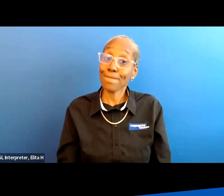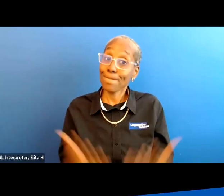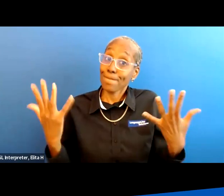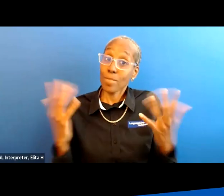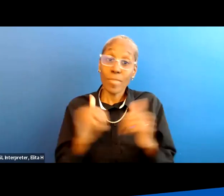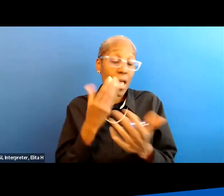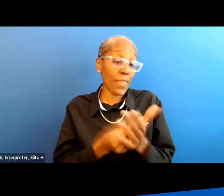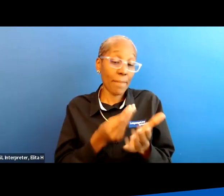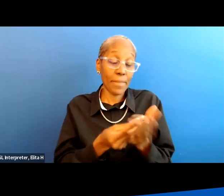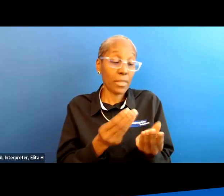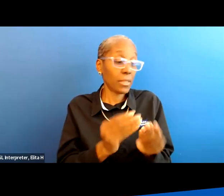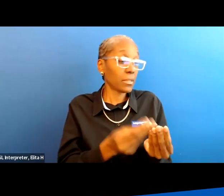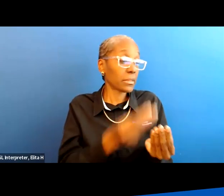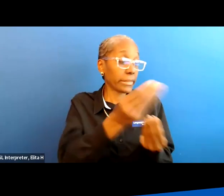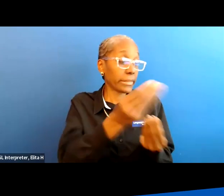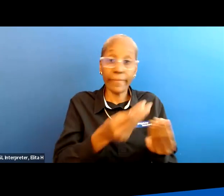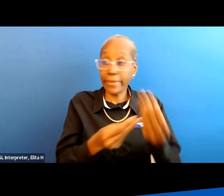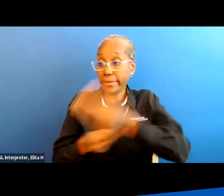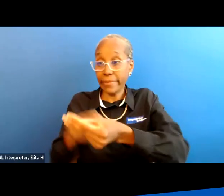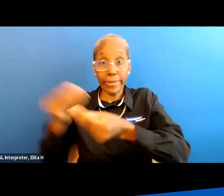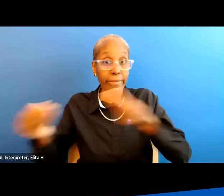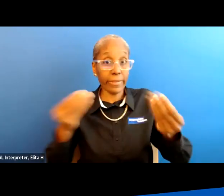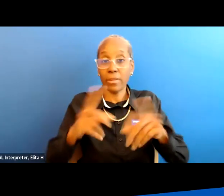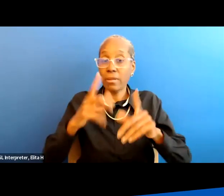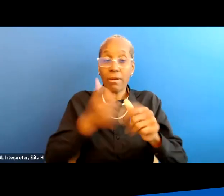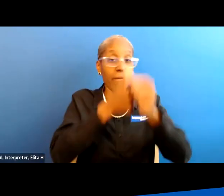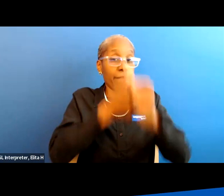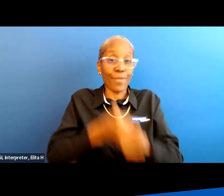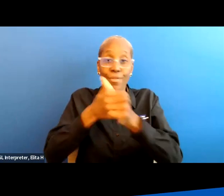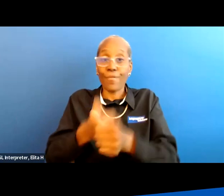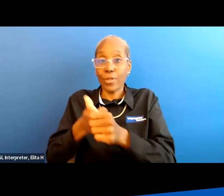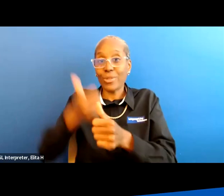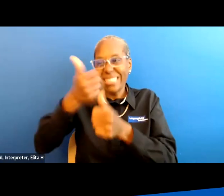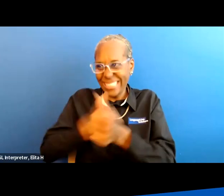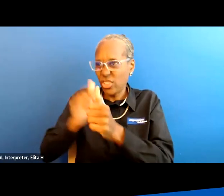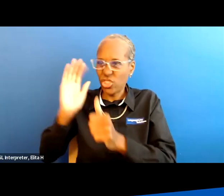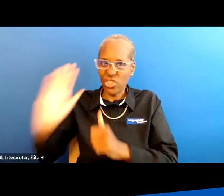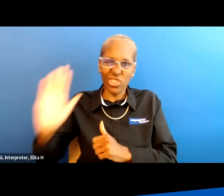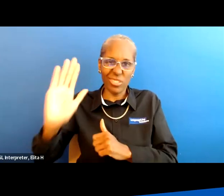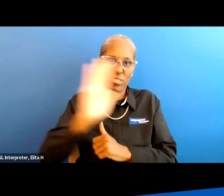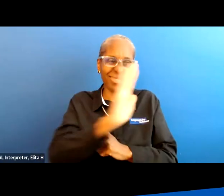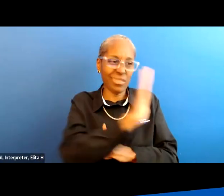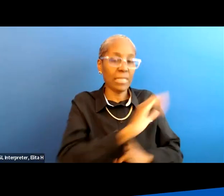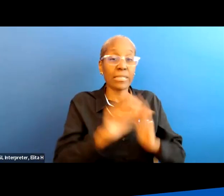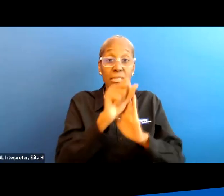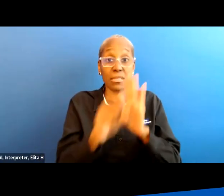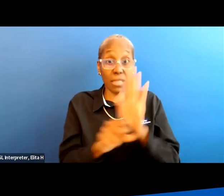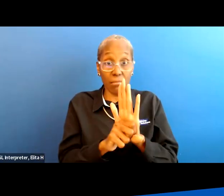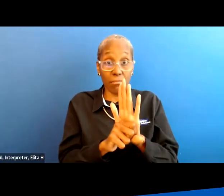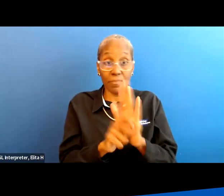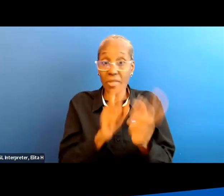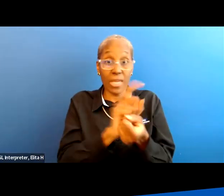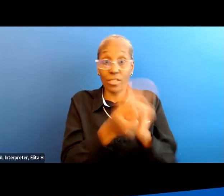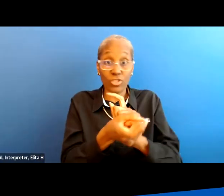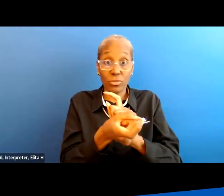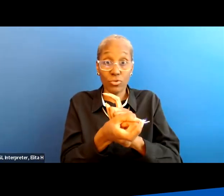is distributed and the money that comes is to dictate is dictated by each state so and it changes